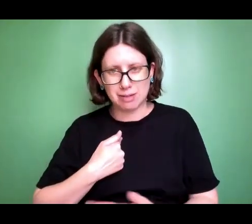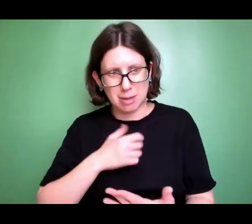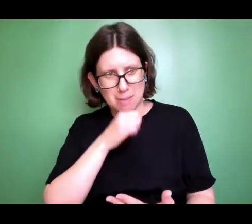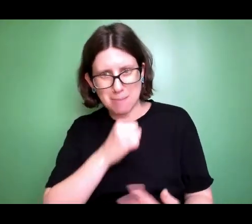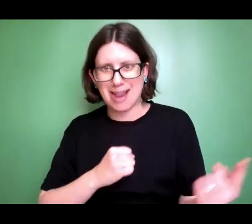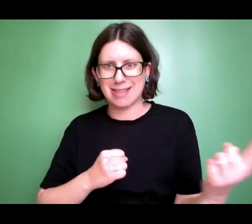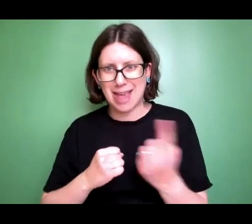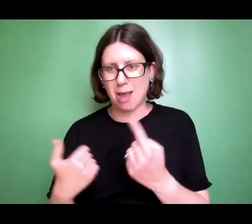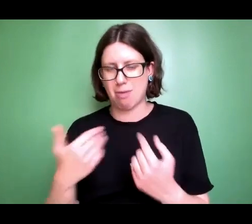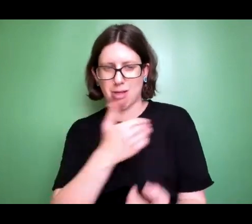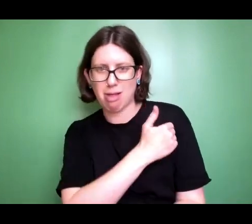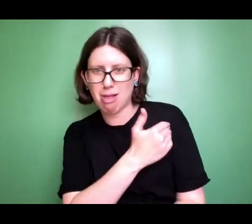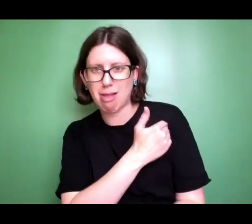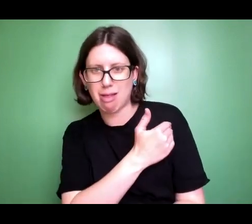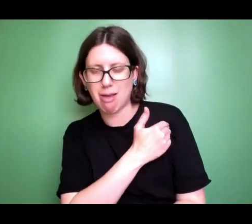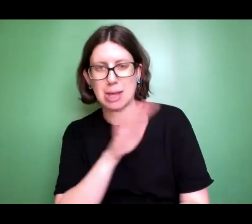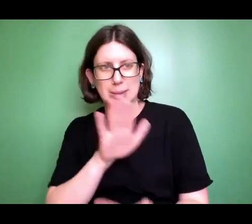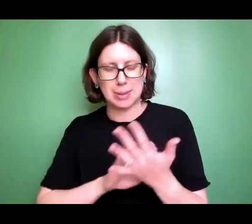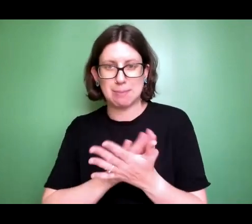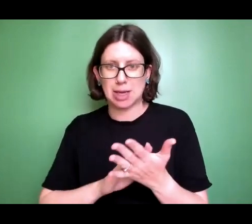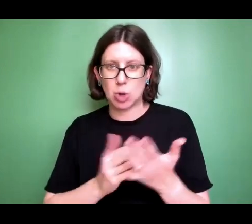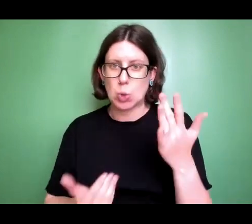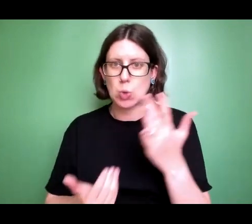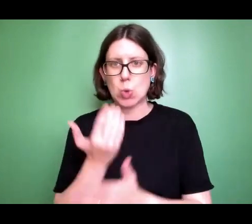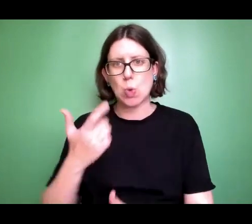whole. He gave me a new beginning.